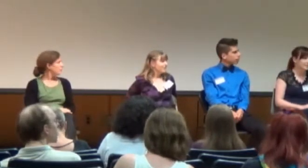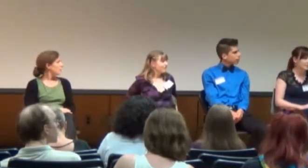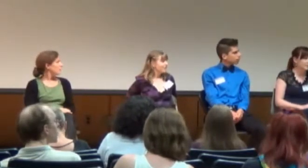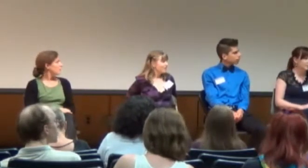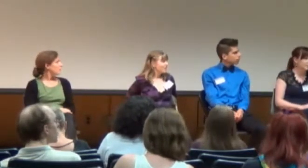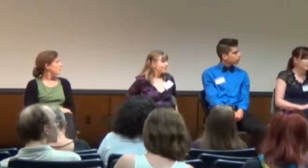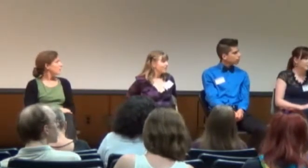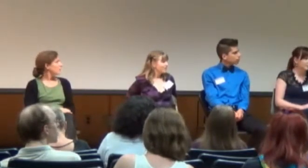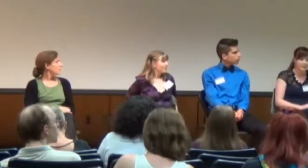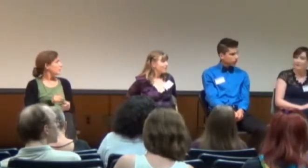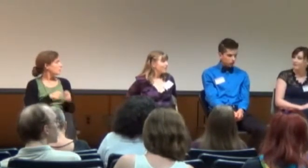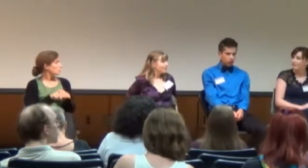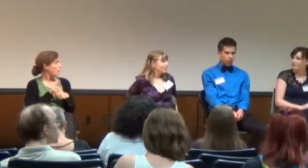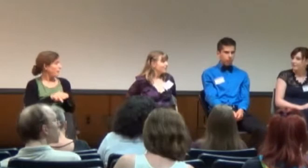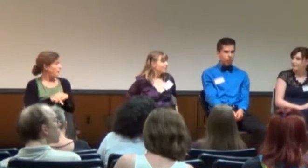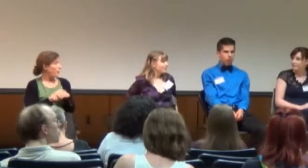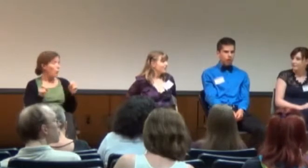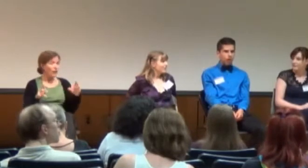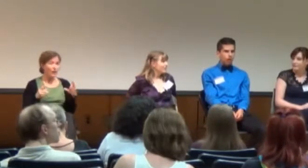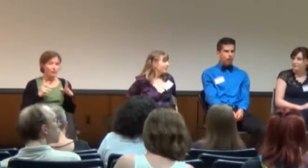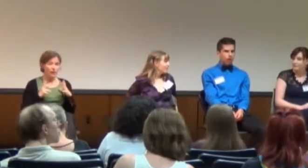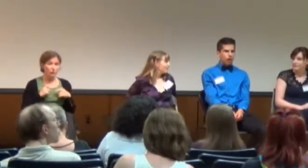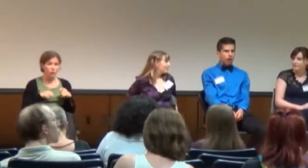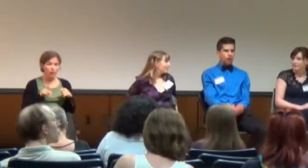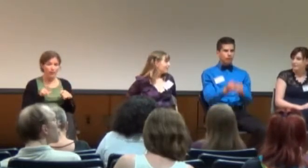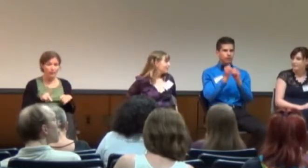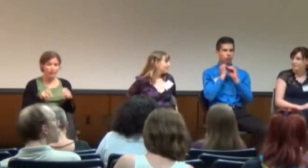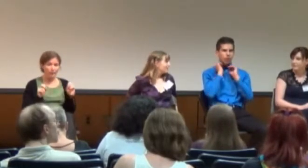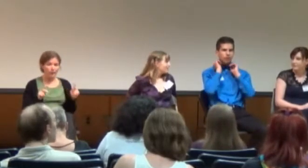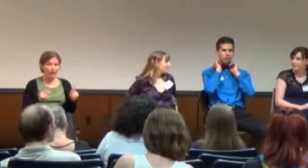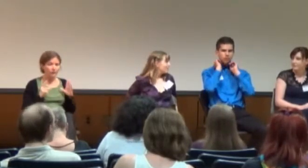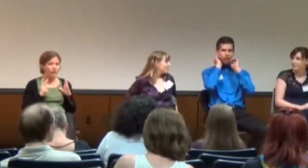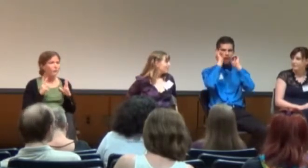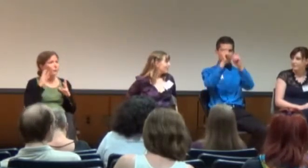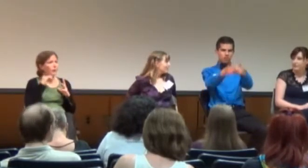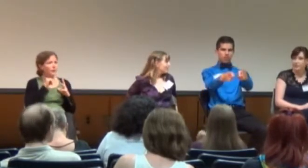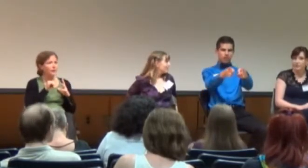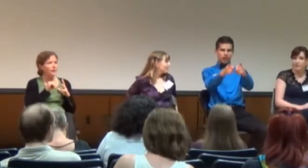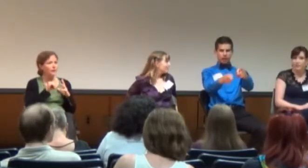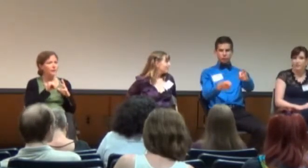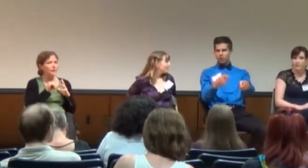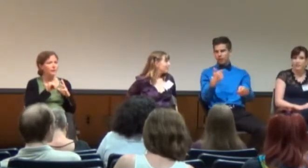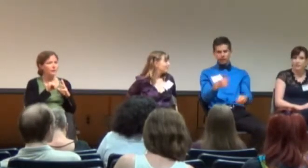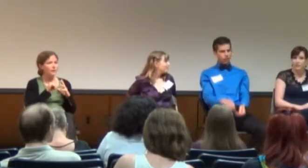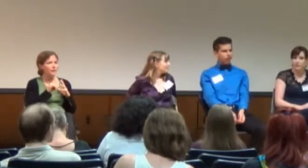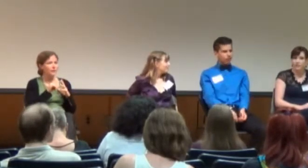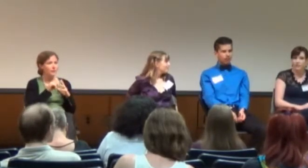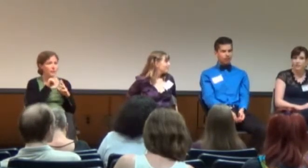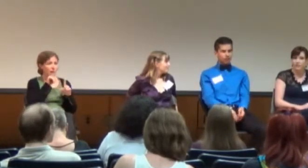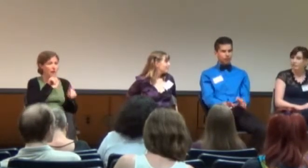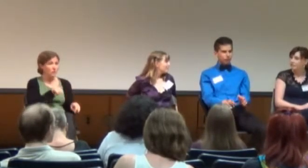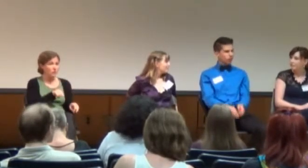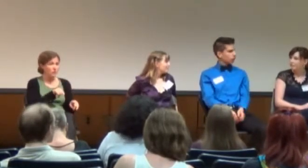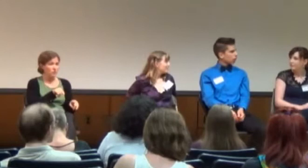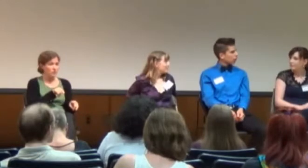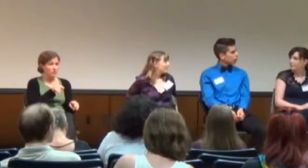We need to wrap up. Okay. Why don't I just, we can answer that?